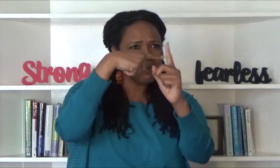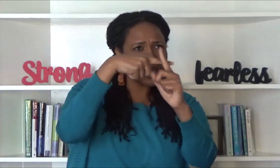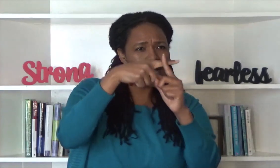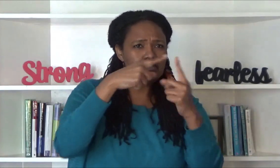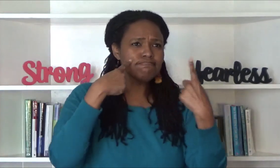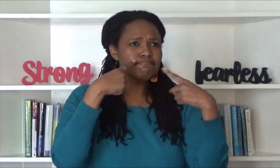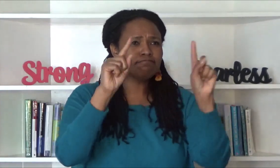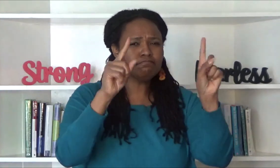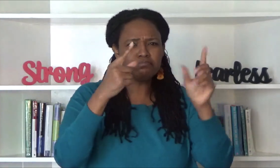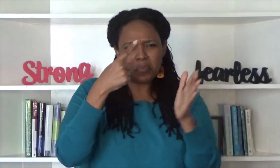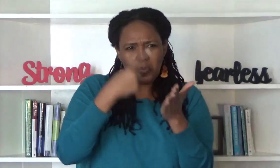positive direction